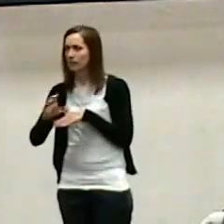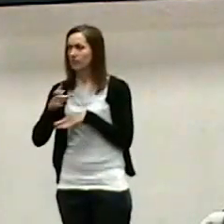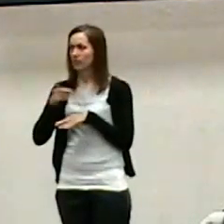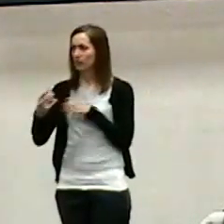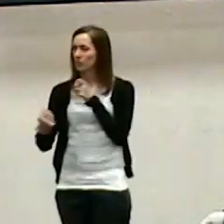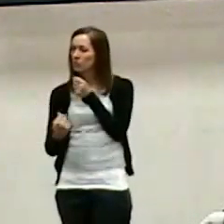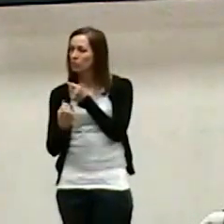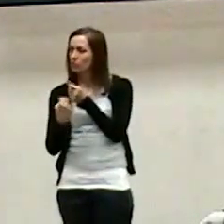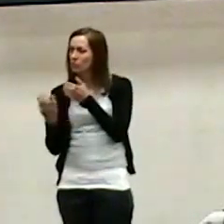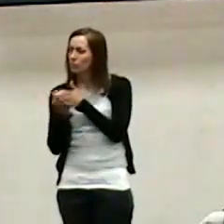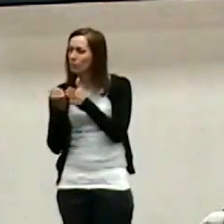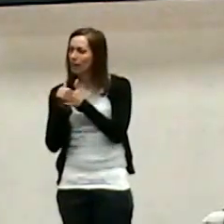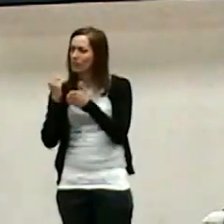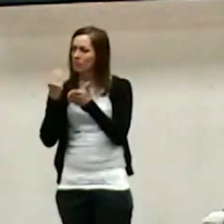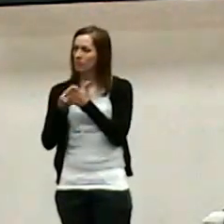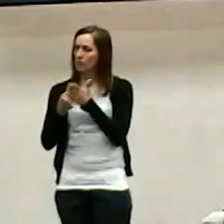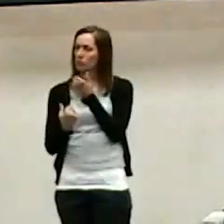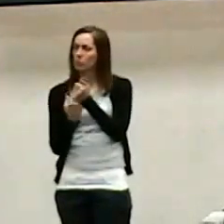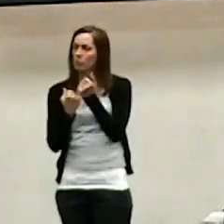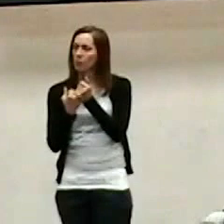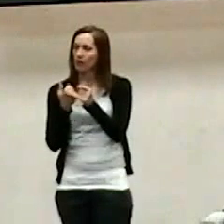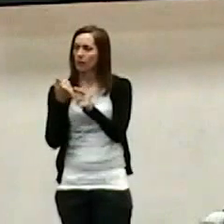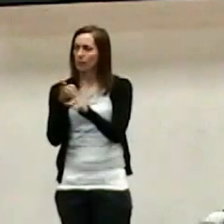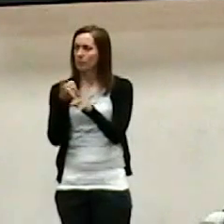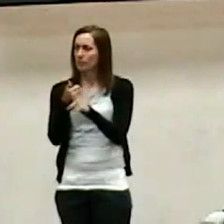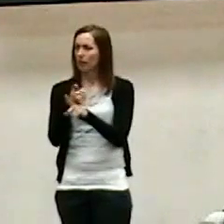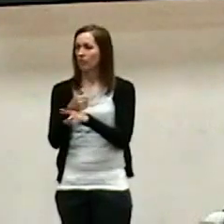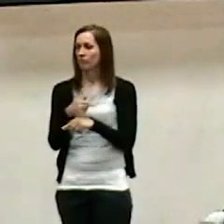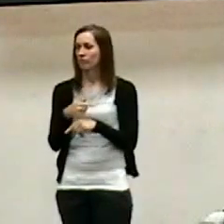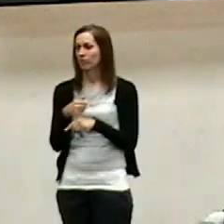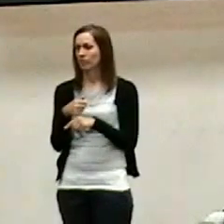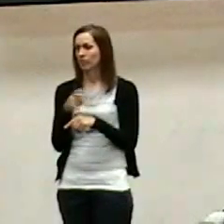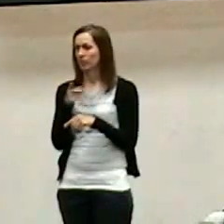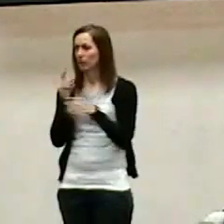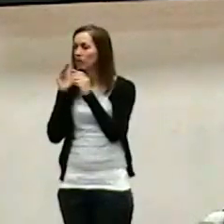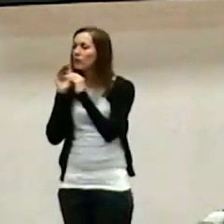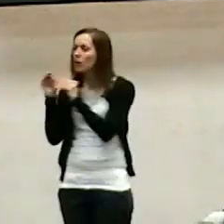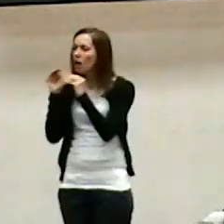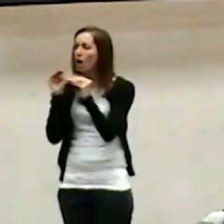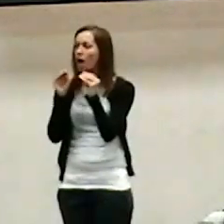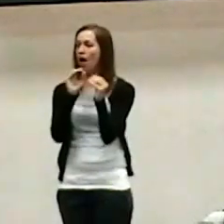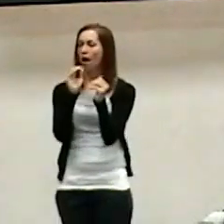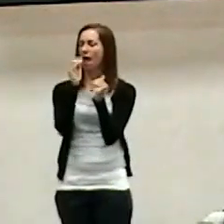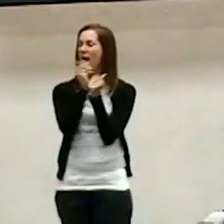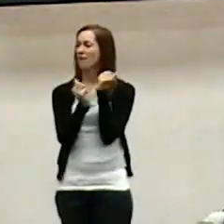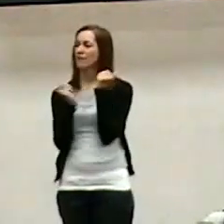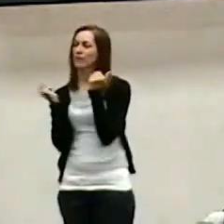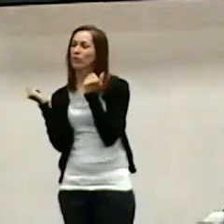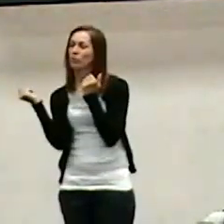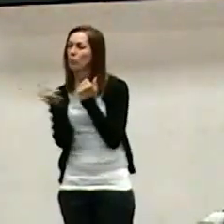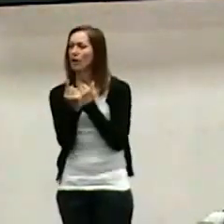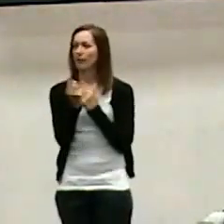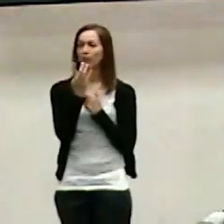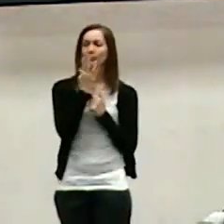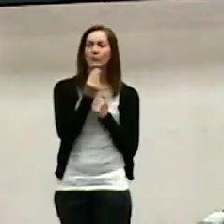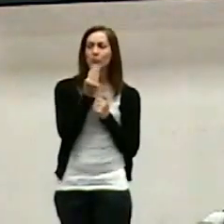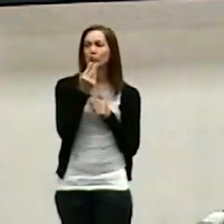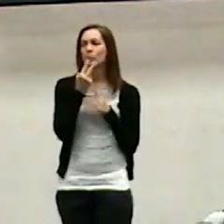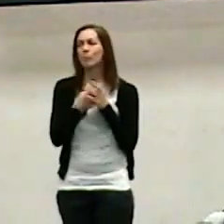province of Asia. No matter the culture. Jew or Gentile. Everyone. Everyone. Heard the word.